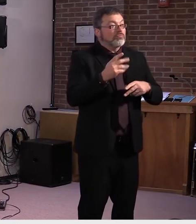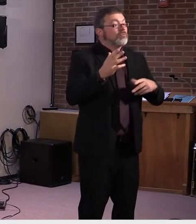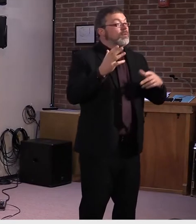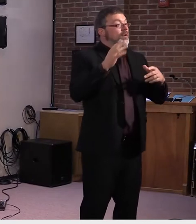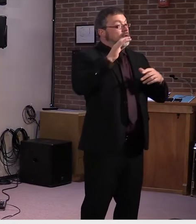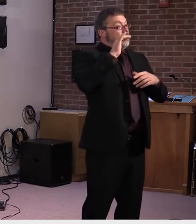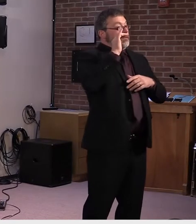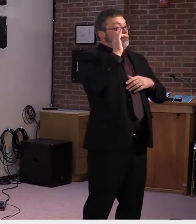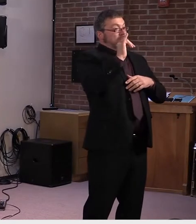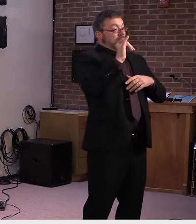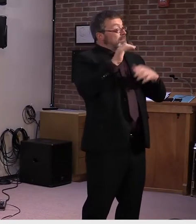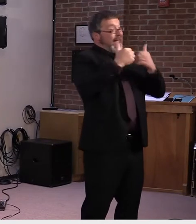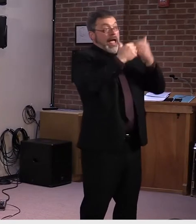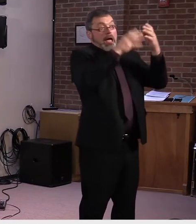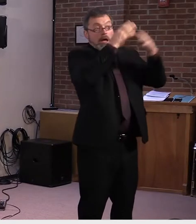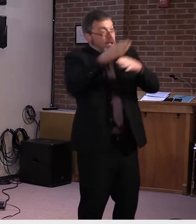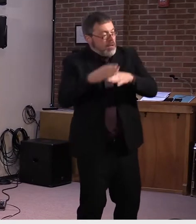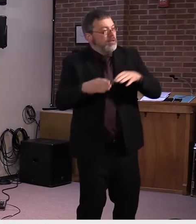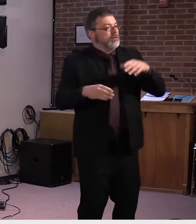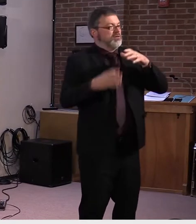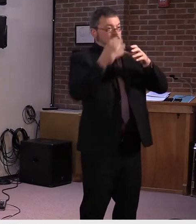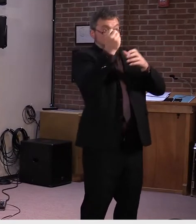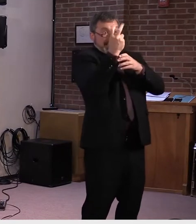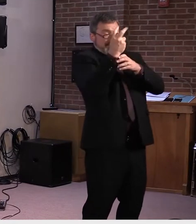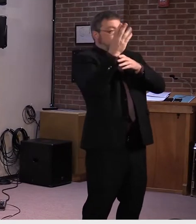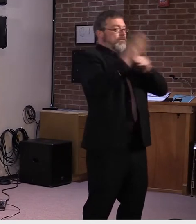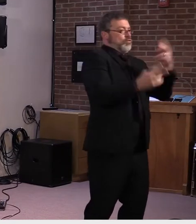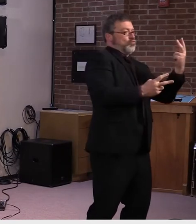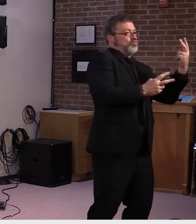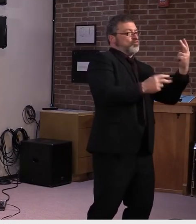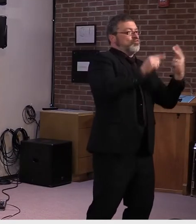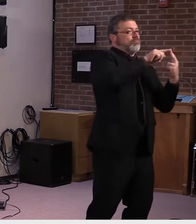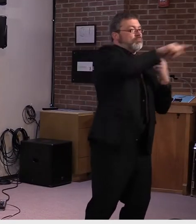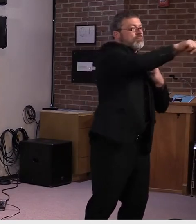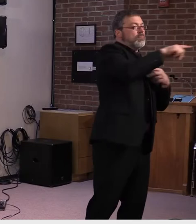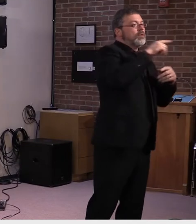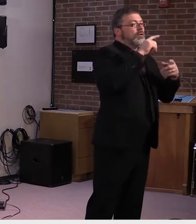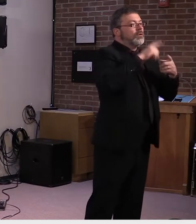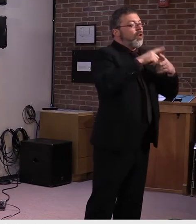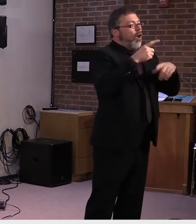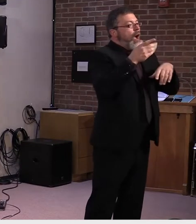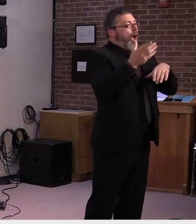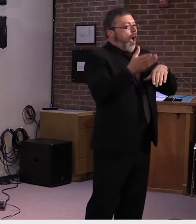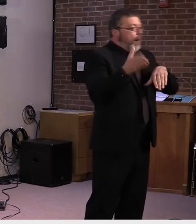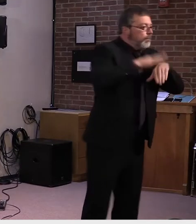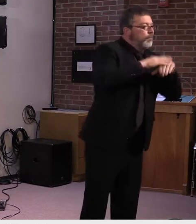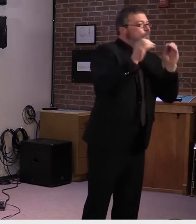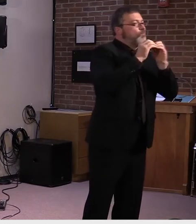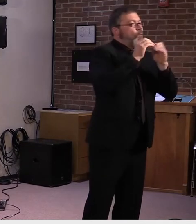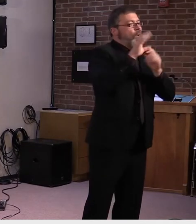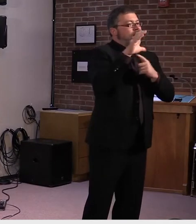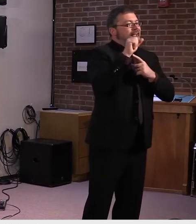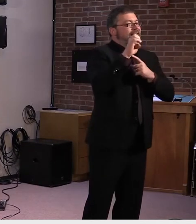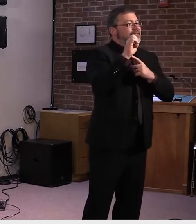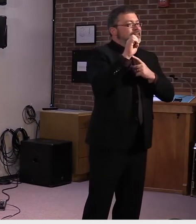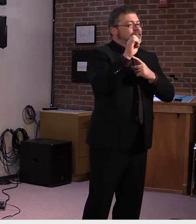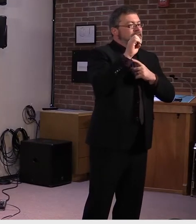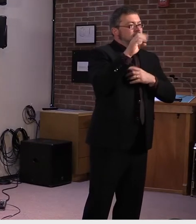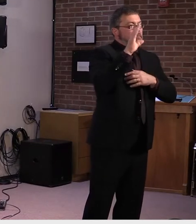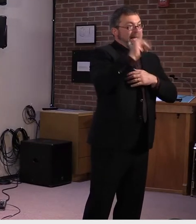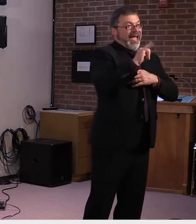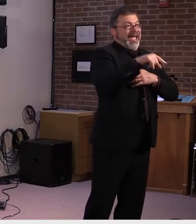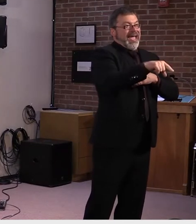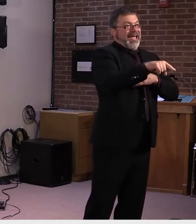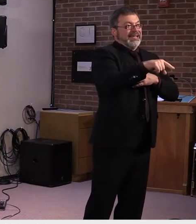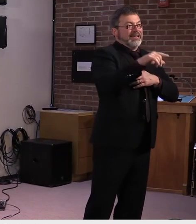CCFAP caseload increase, about $4.8 million. The regional hub site